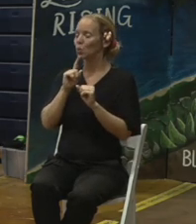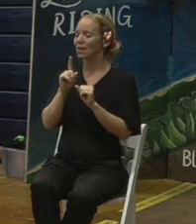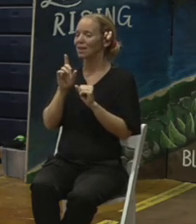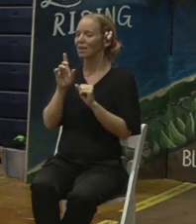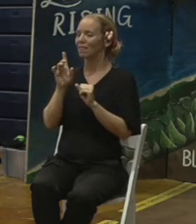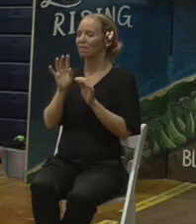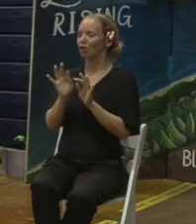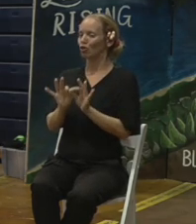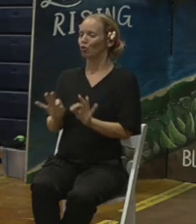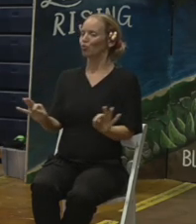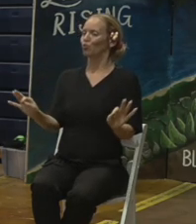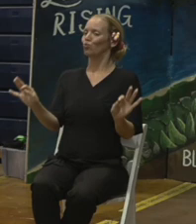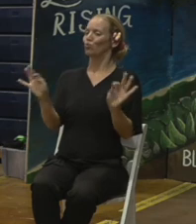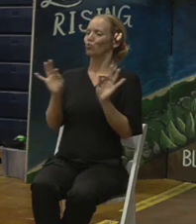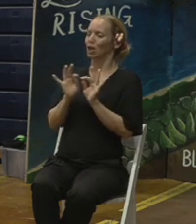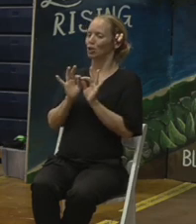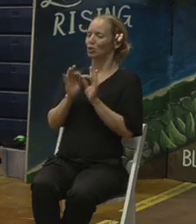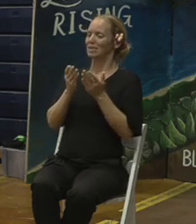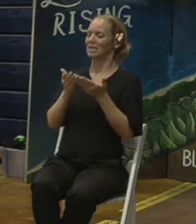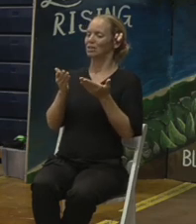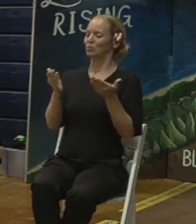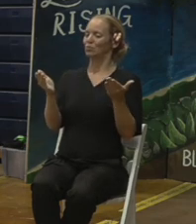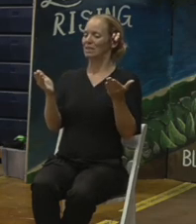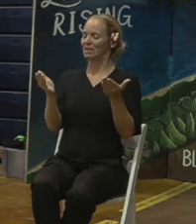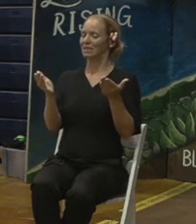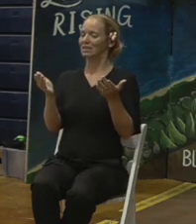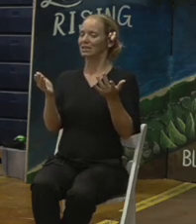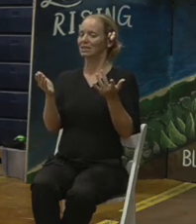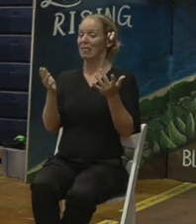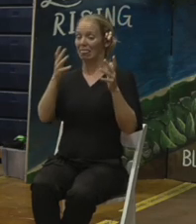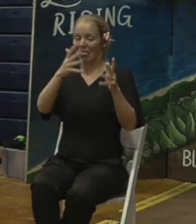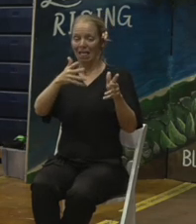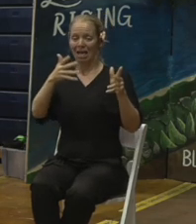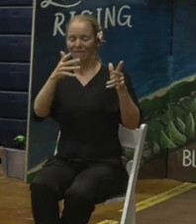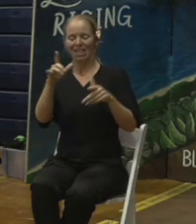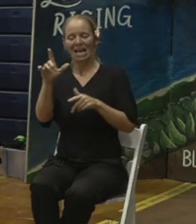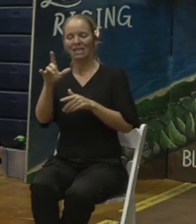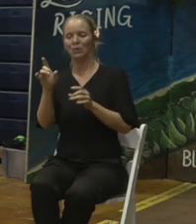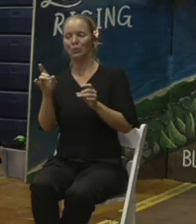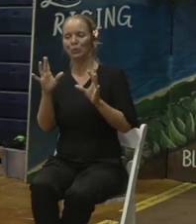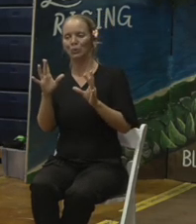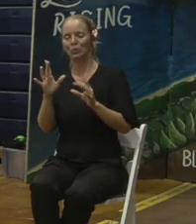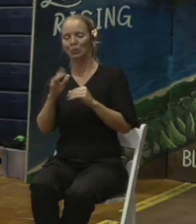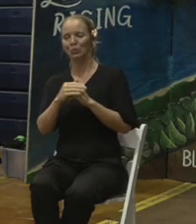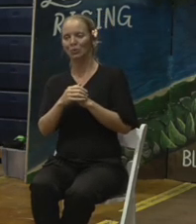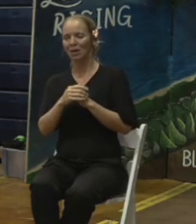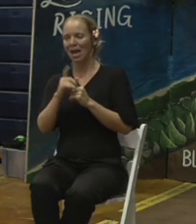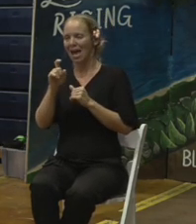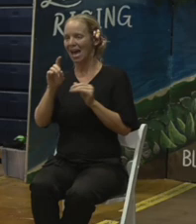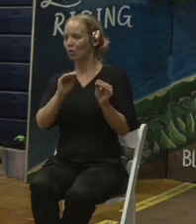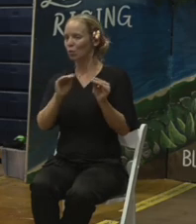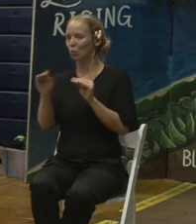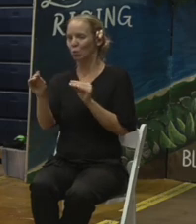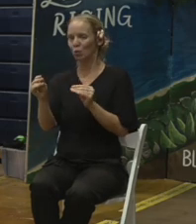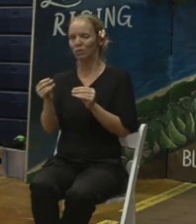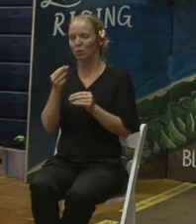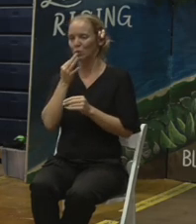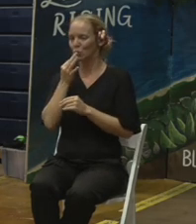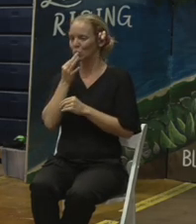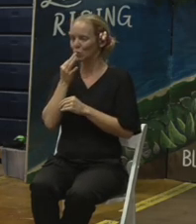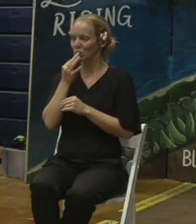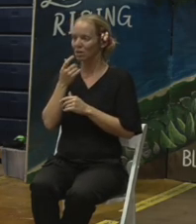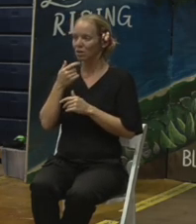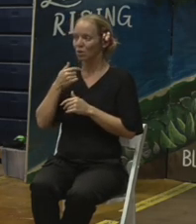being out in Lahaina was paramount, in addition to getting the infrastructure back up. So we were trying